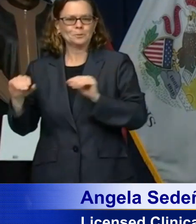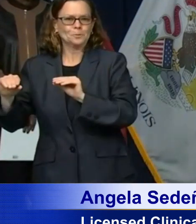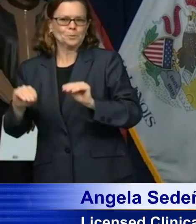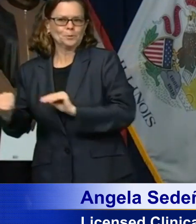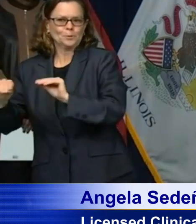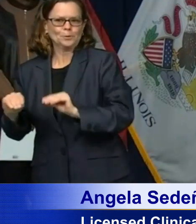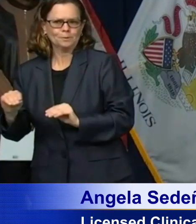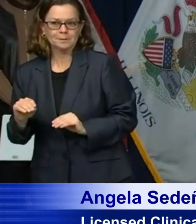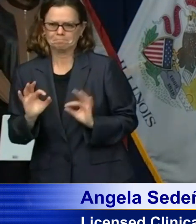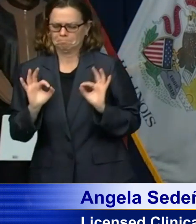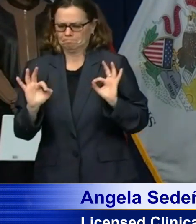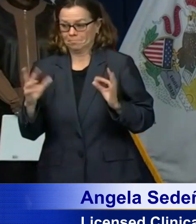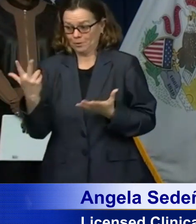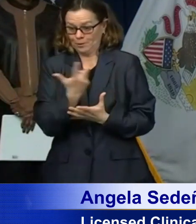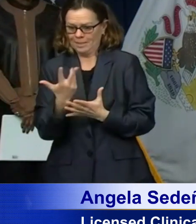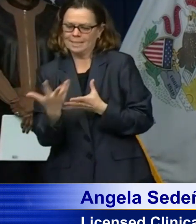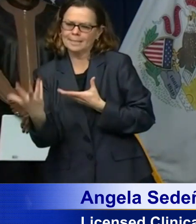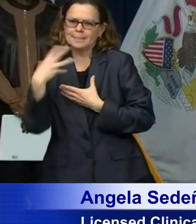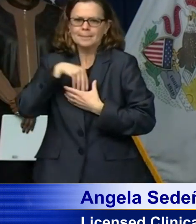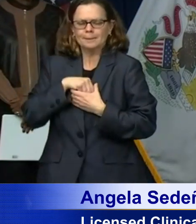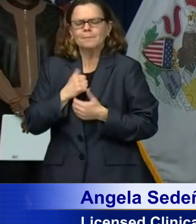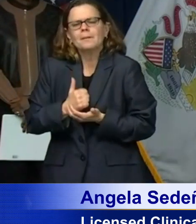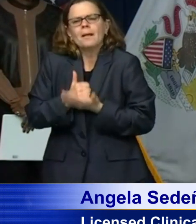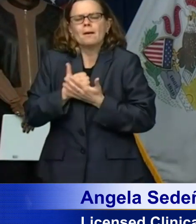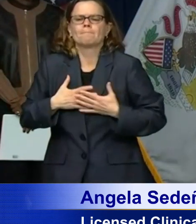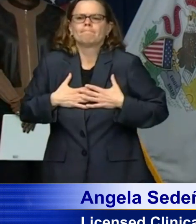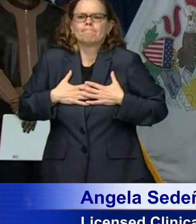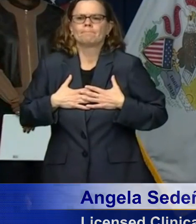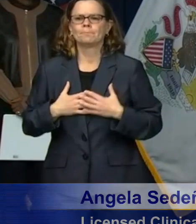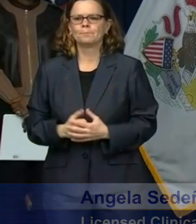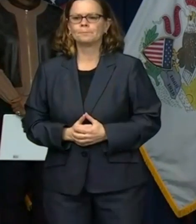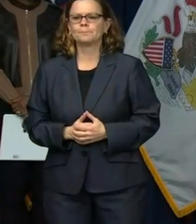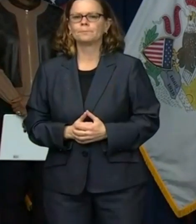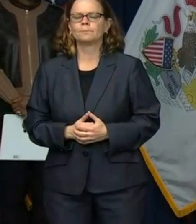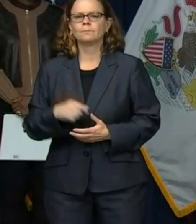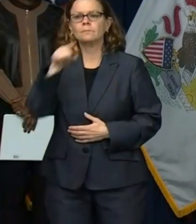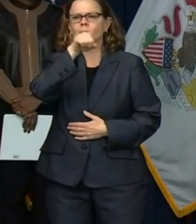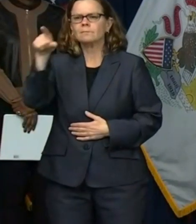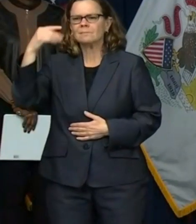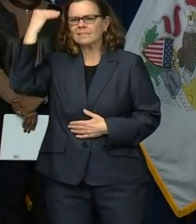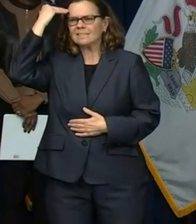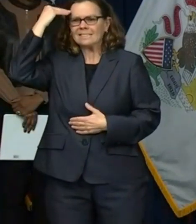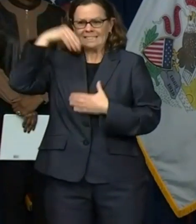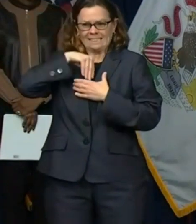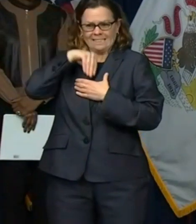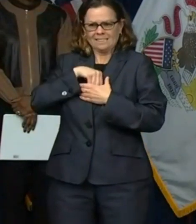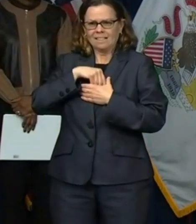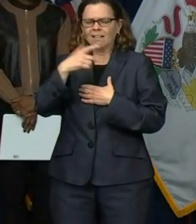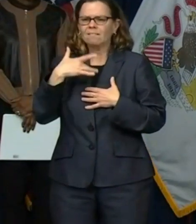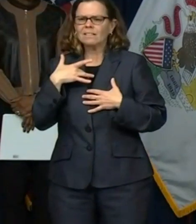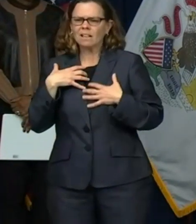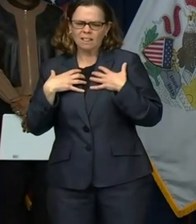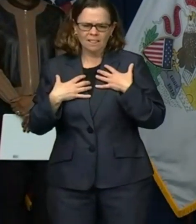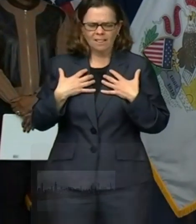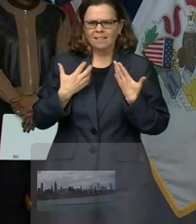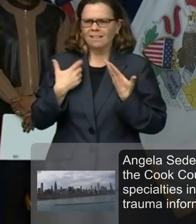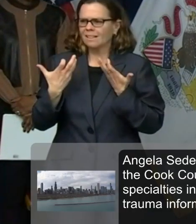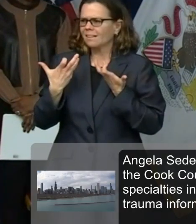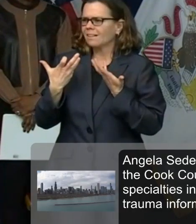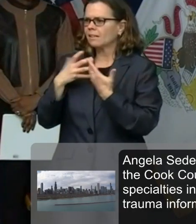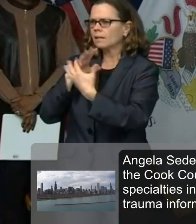important to be aware and honoring of our emotional needs our for comfort connection and calm